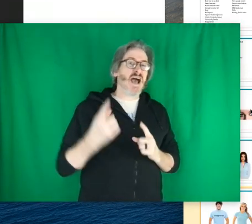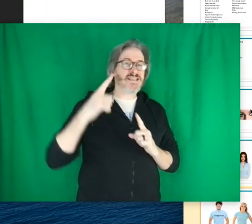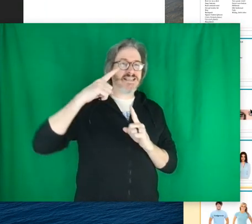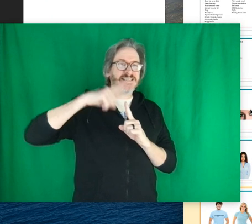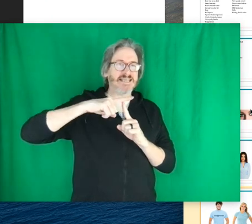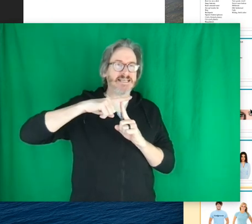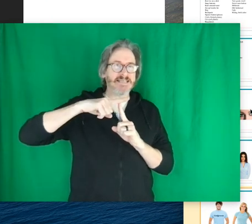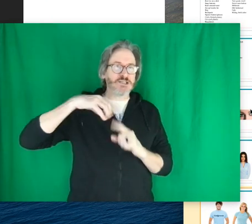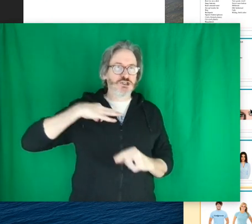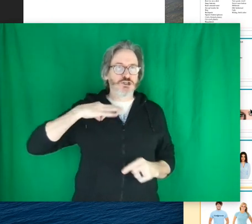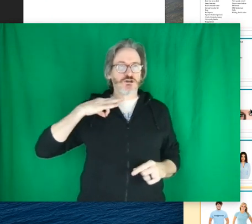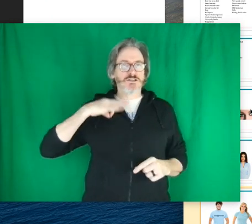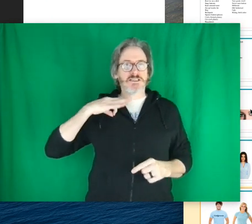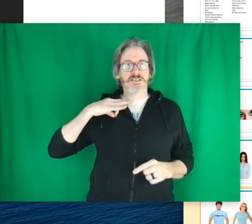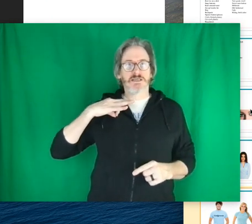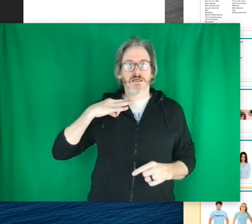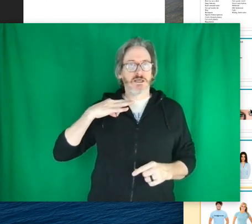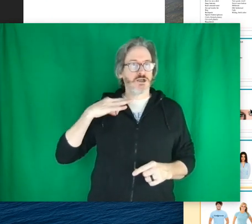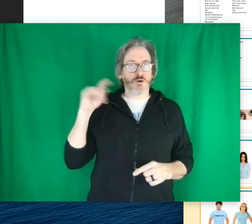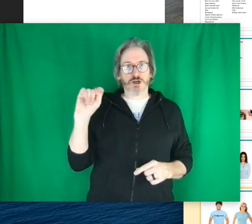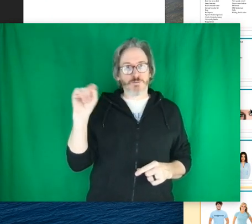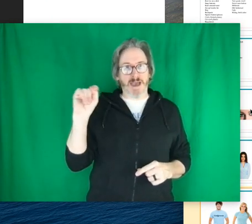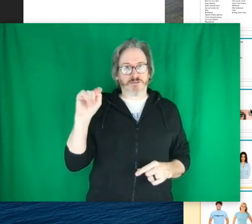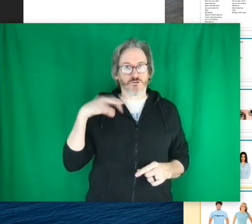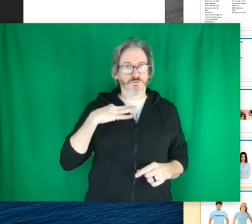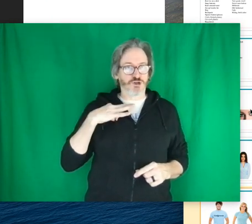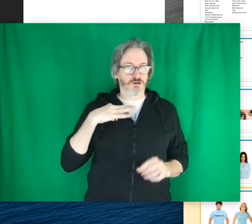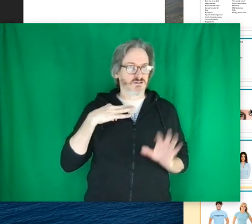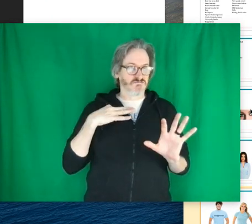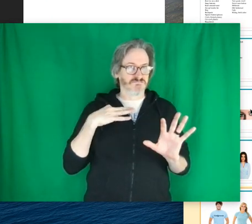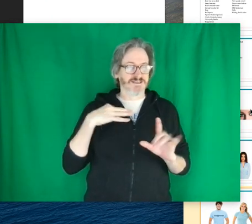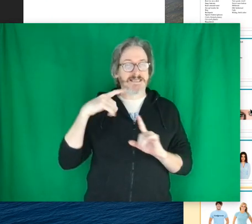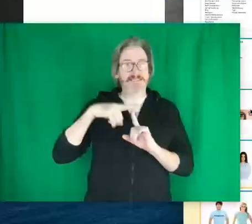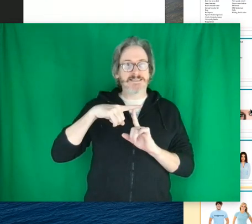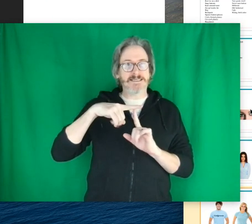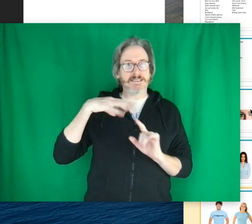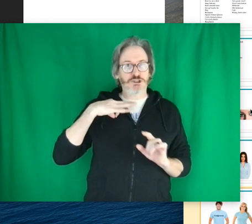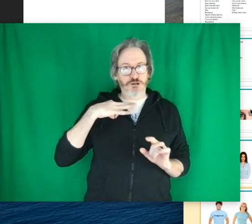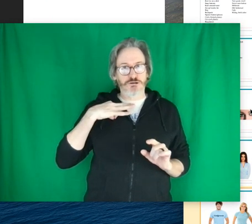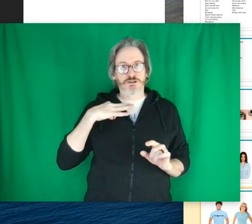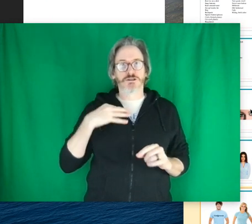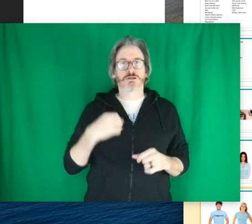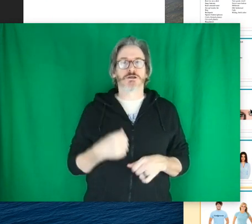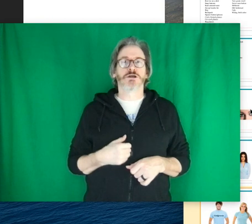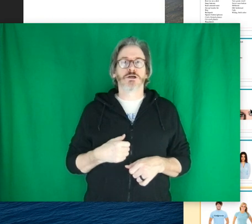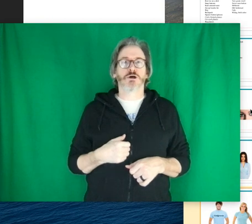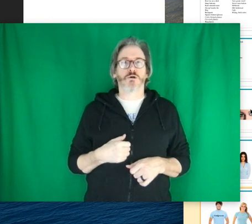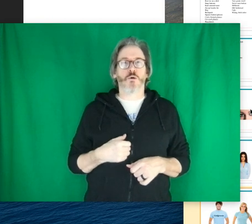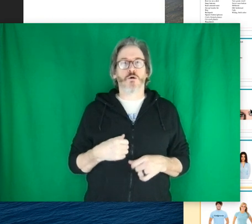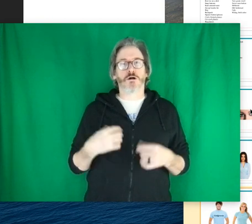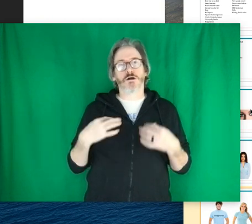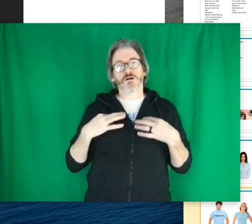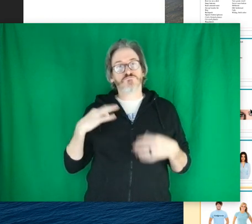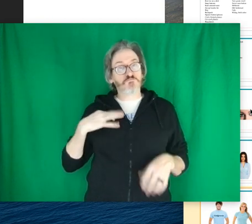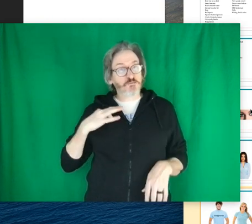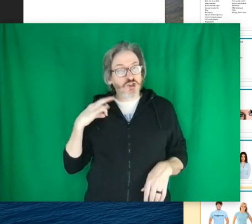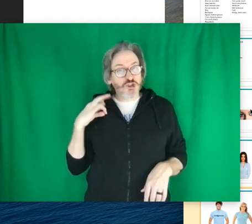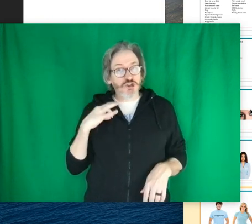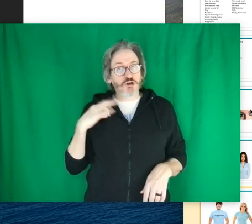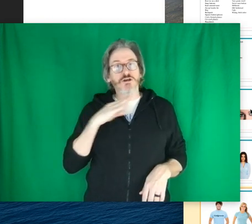I see T-shirt. You don't want to do bathroom shirt. T-shirt or